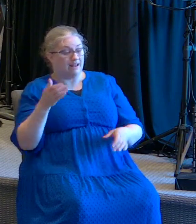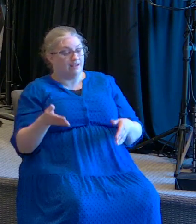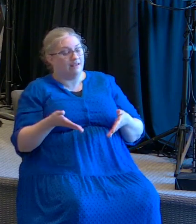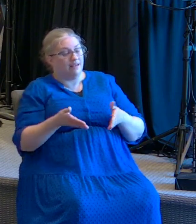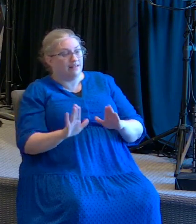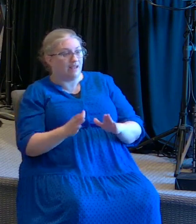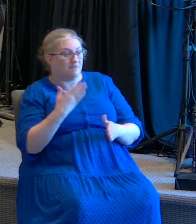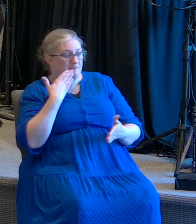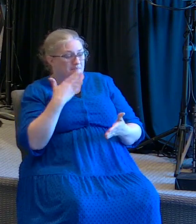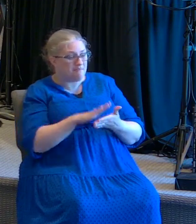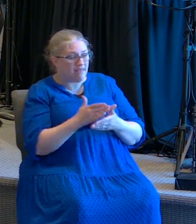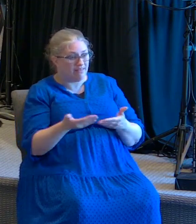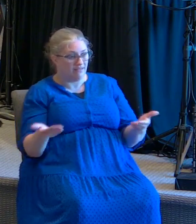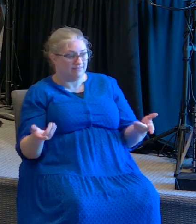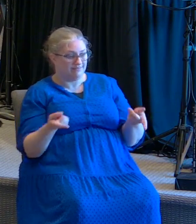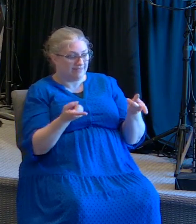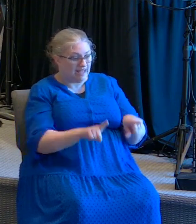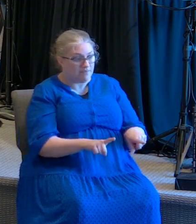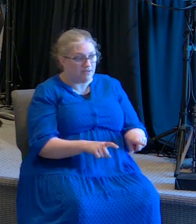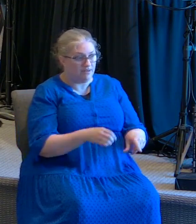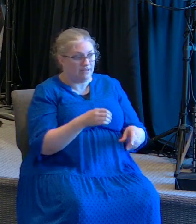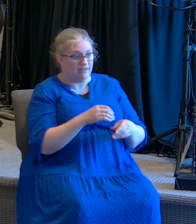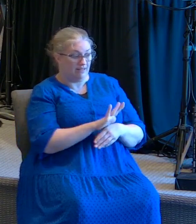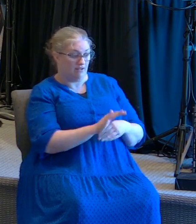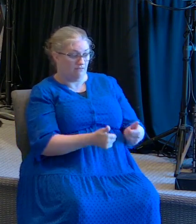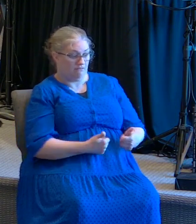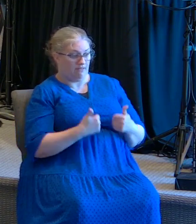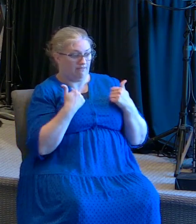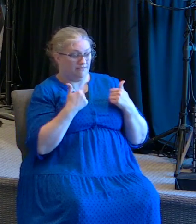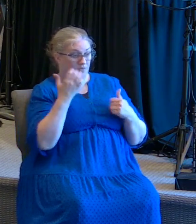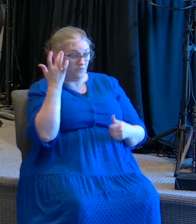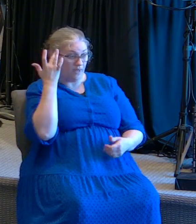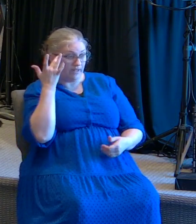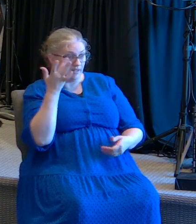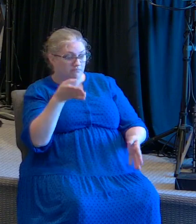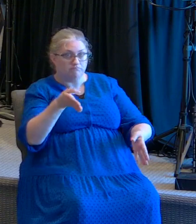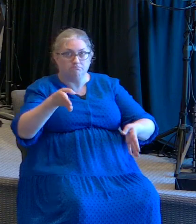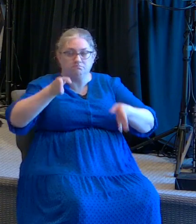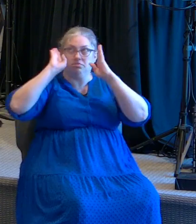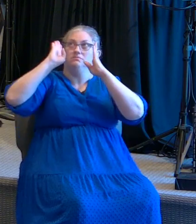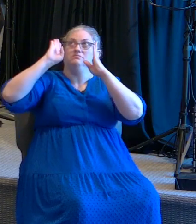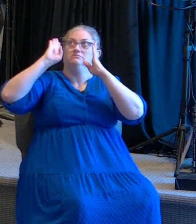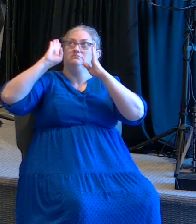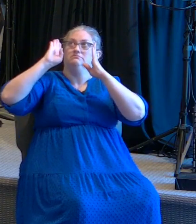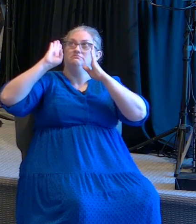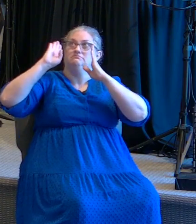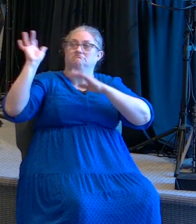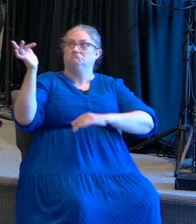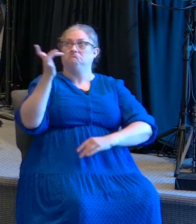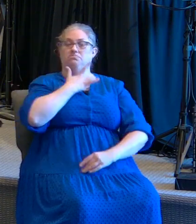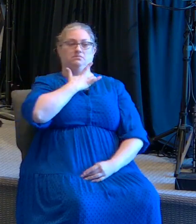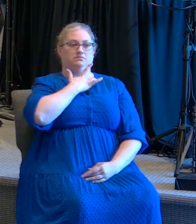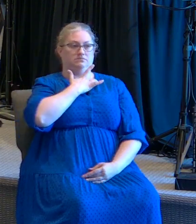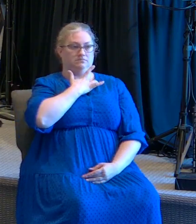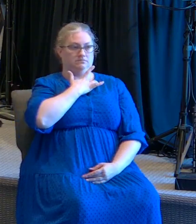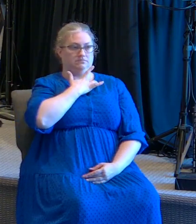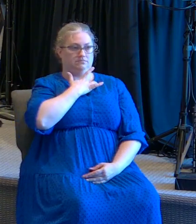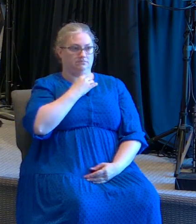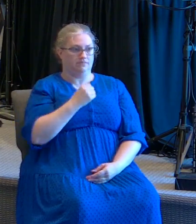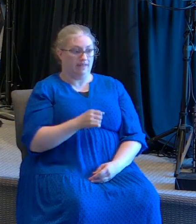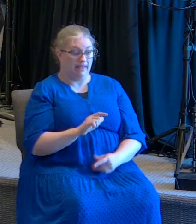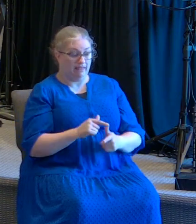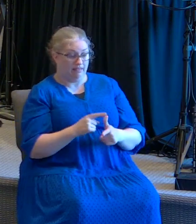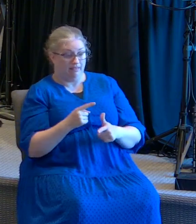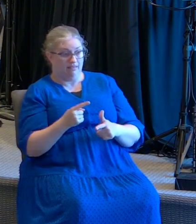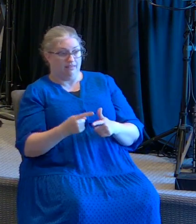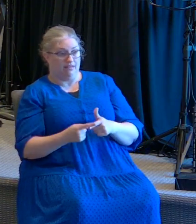happen in people's lives so that he could get their attention. Él permitió cosas malas que se hicieran para llamar la atención de la gente. And